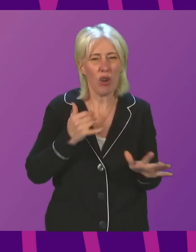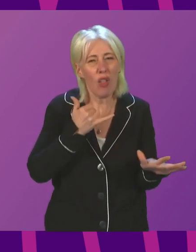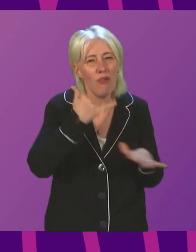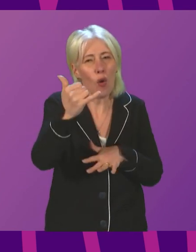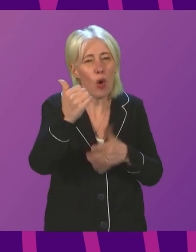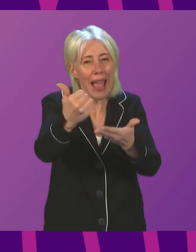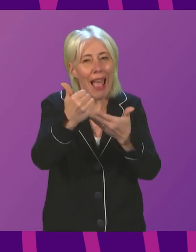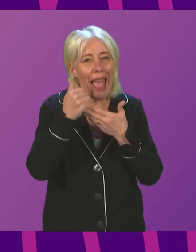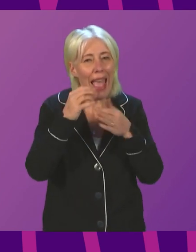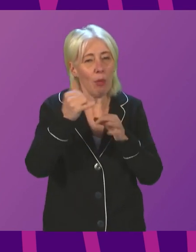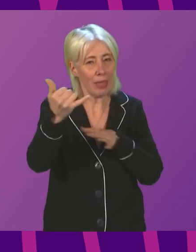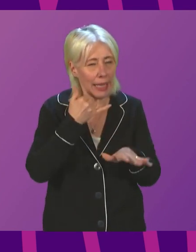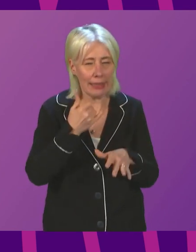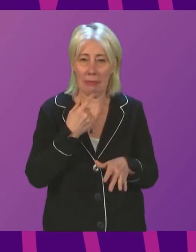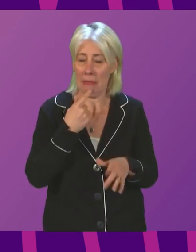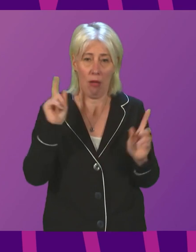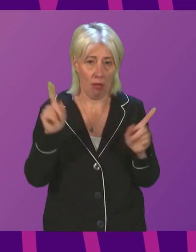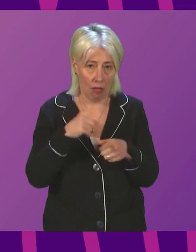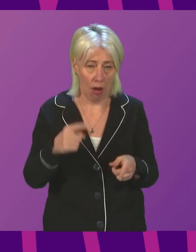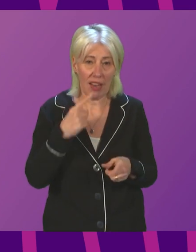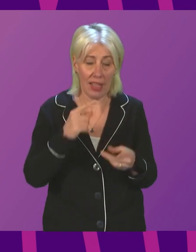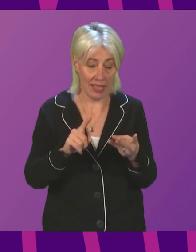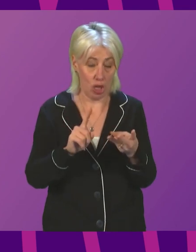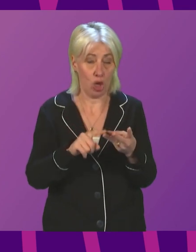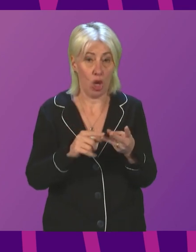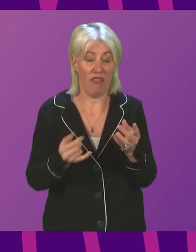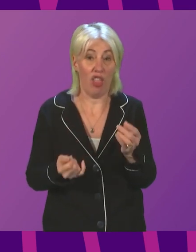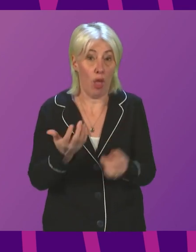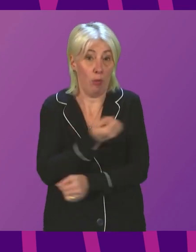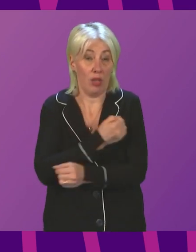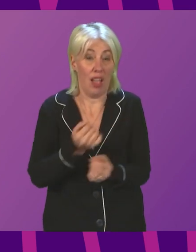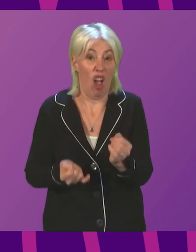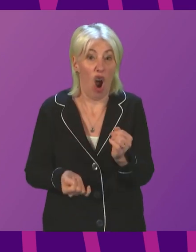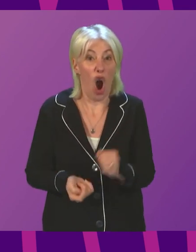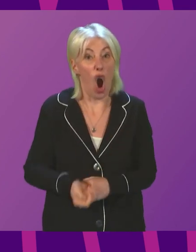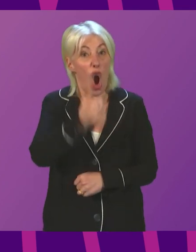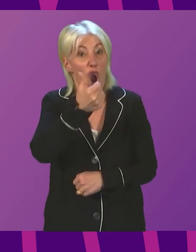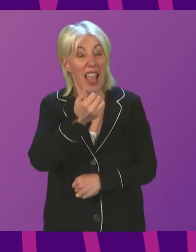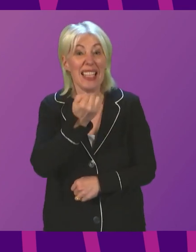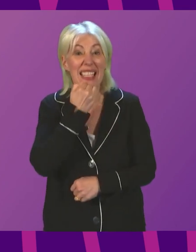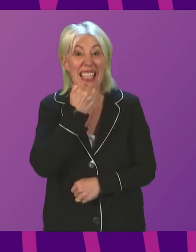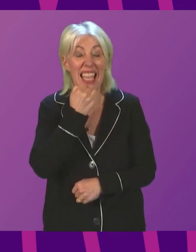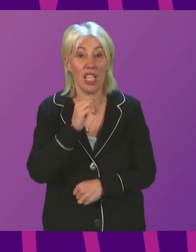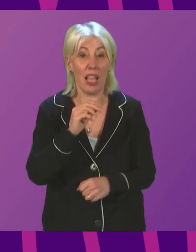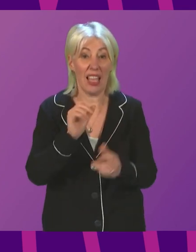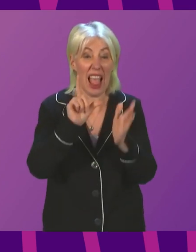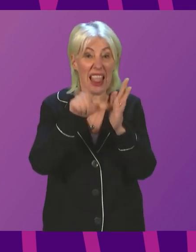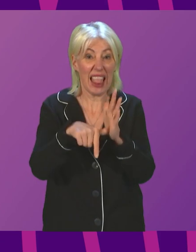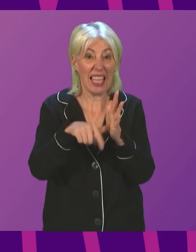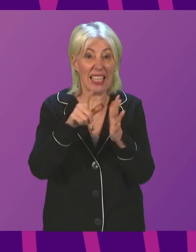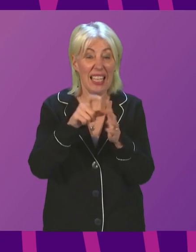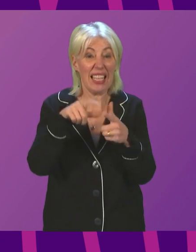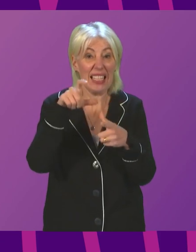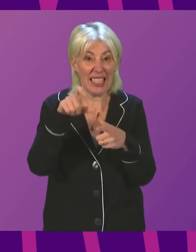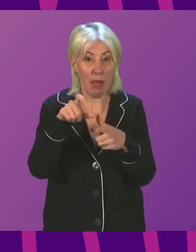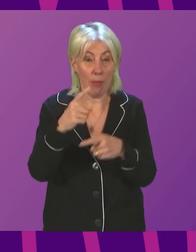And those that did were told the earliest date for their booster would be late December. And I even have one couple in Pennycook, who are in their 80s, were